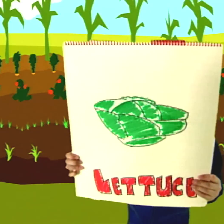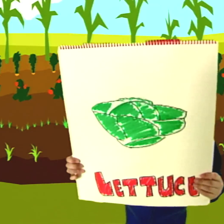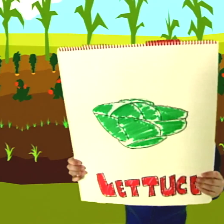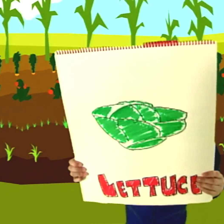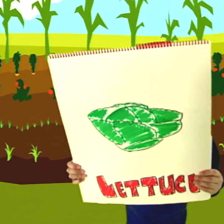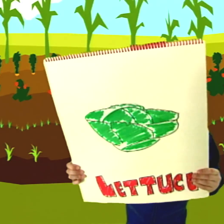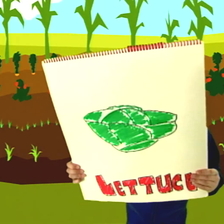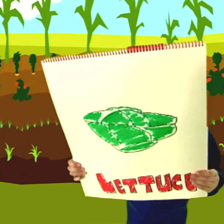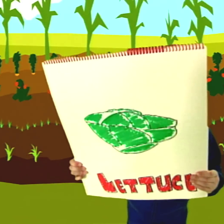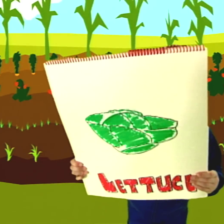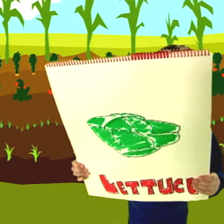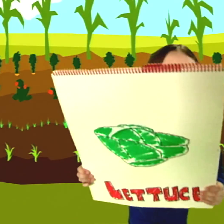Lettuce.